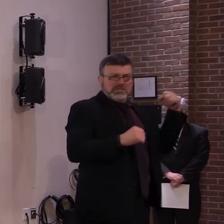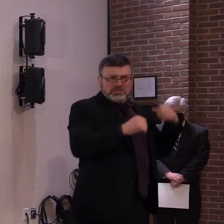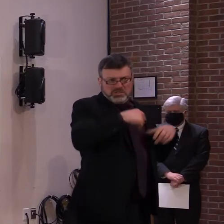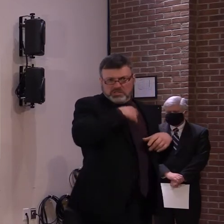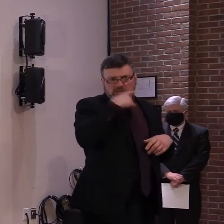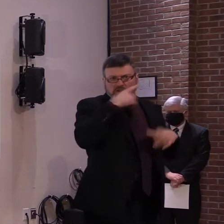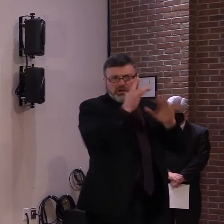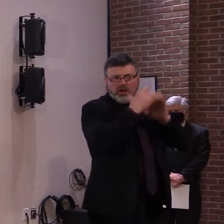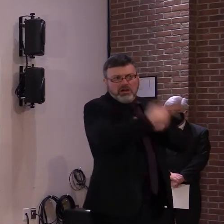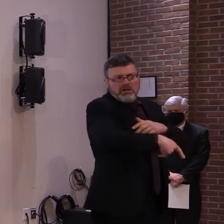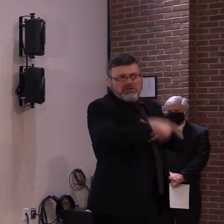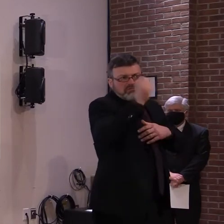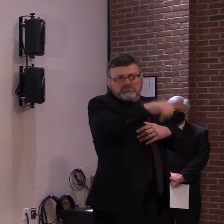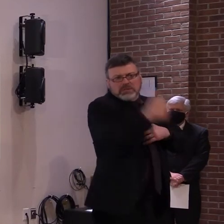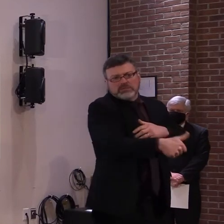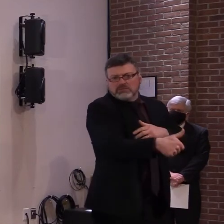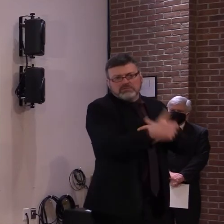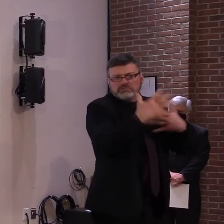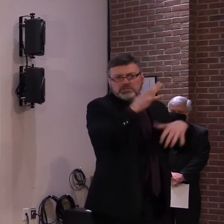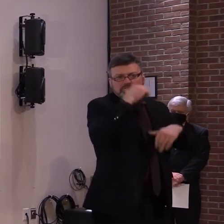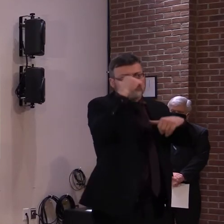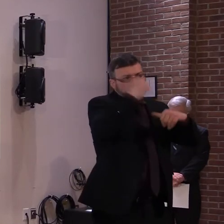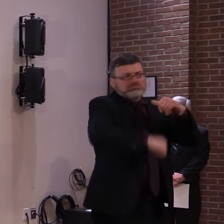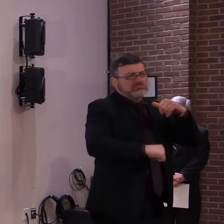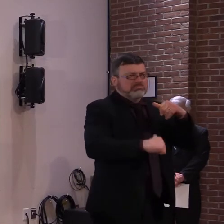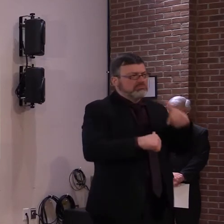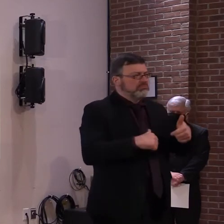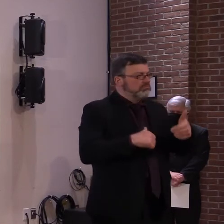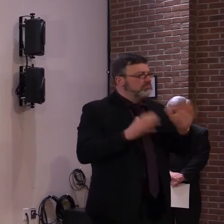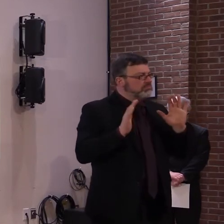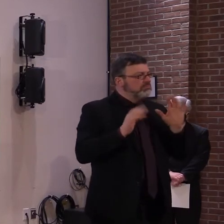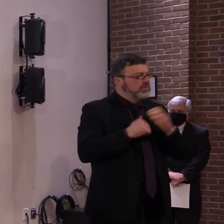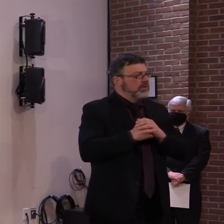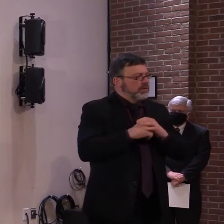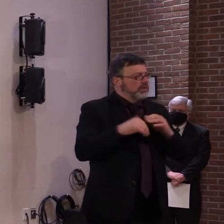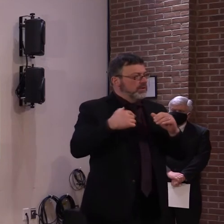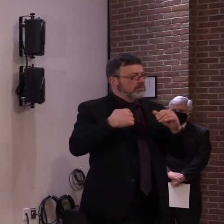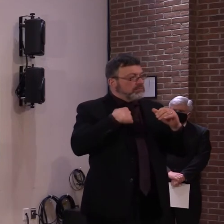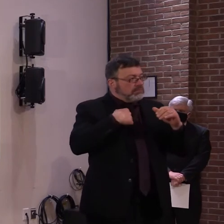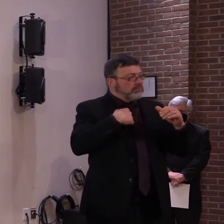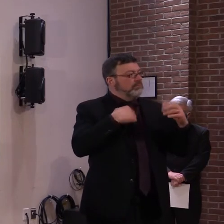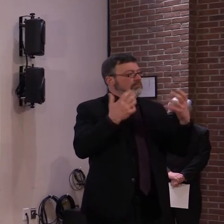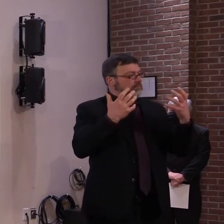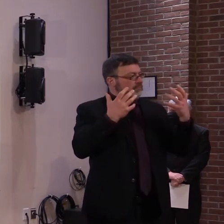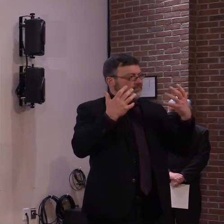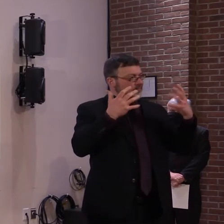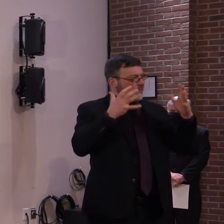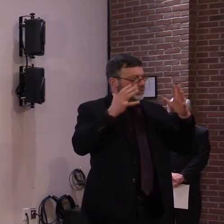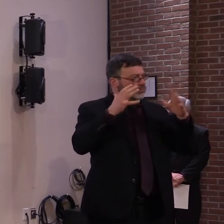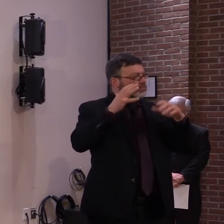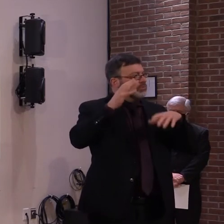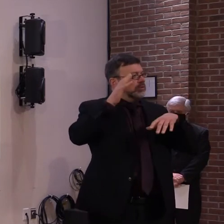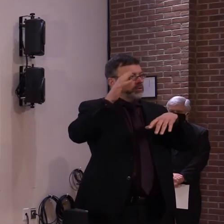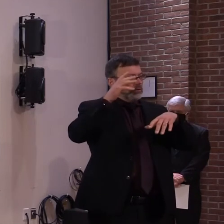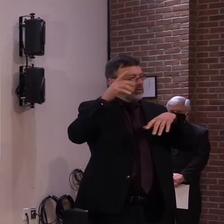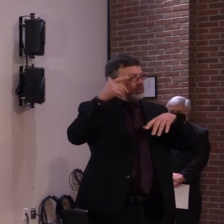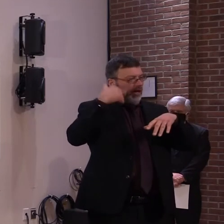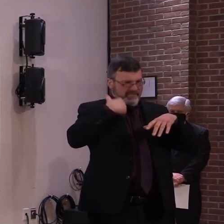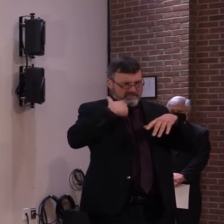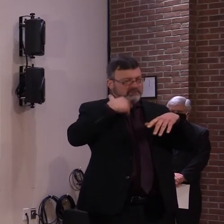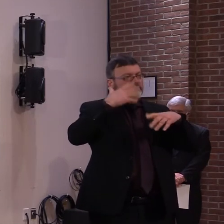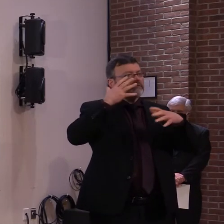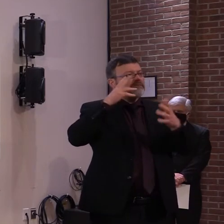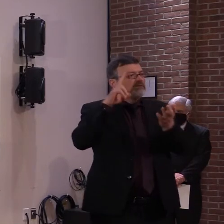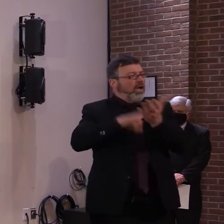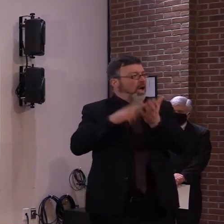have an outside, uh, entity that is helping us monitor the phones and, and to, uh, to administer the registration program. But,